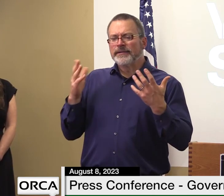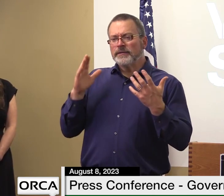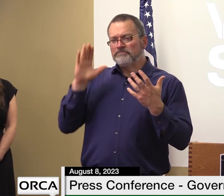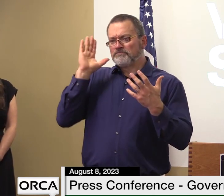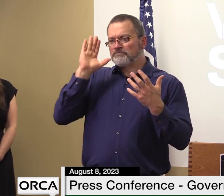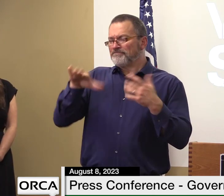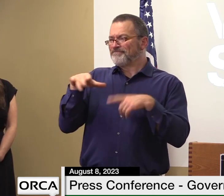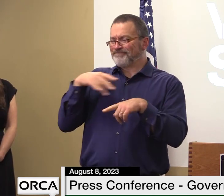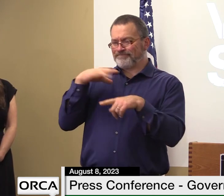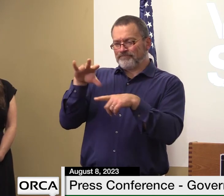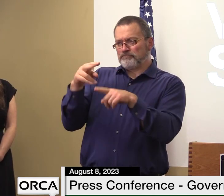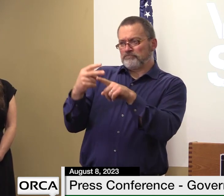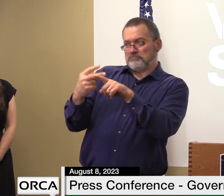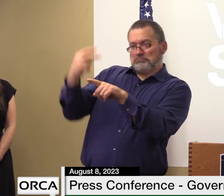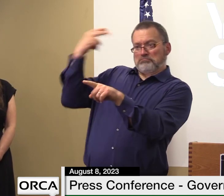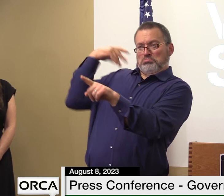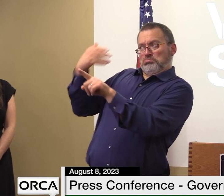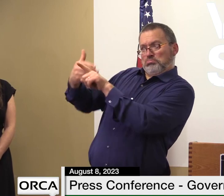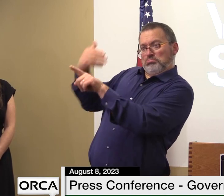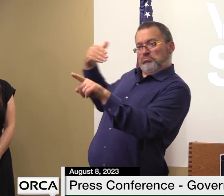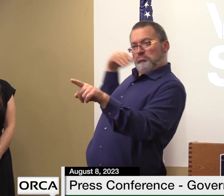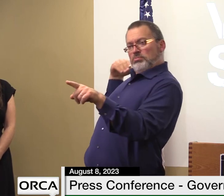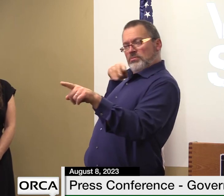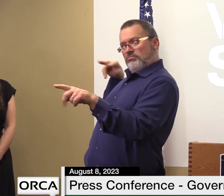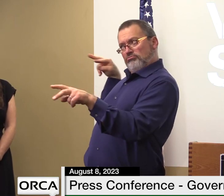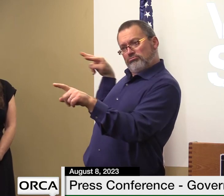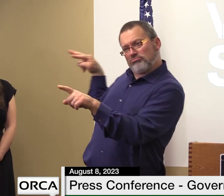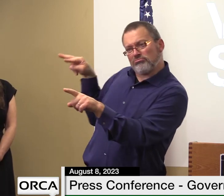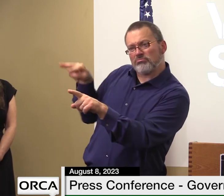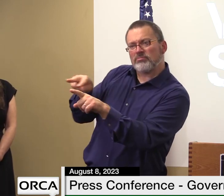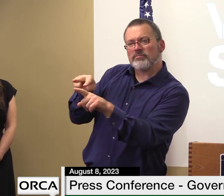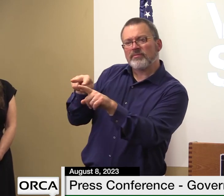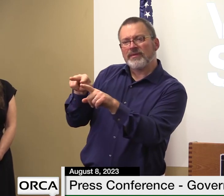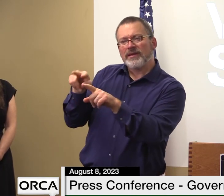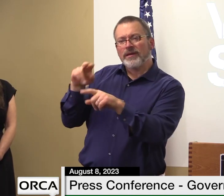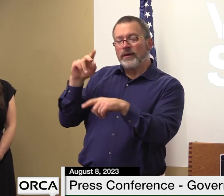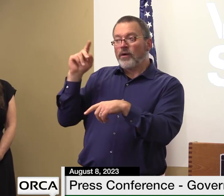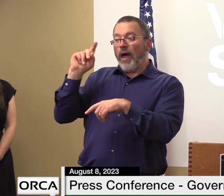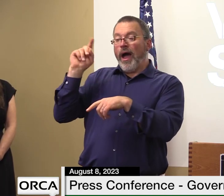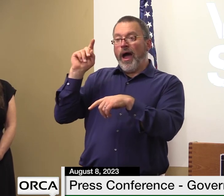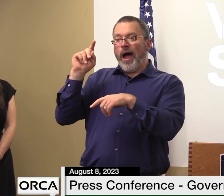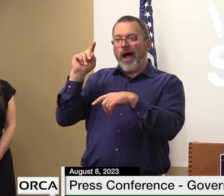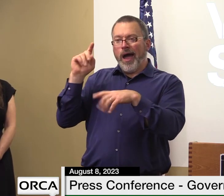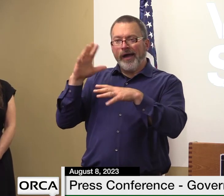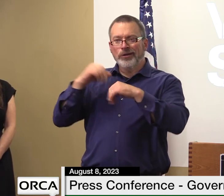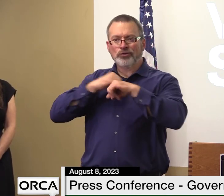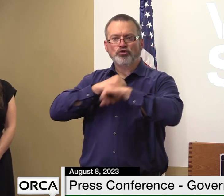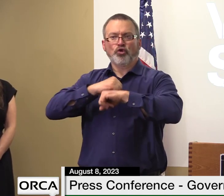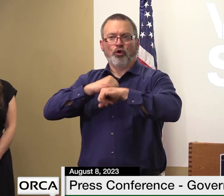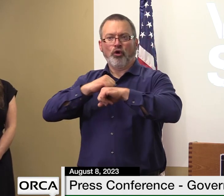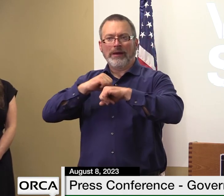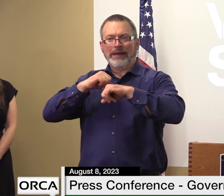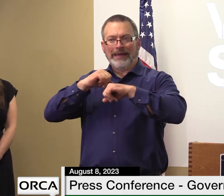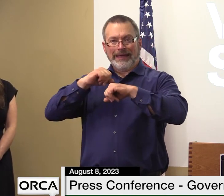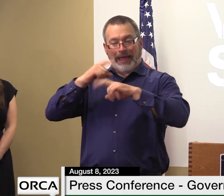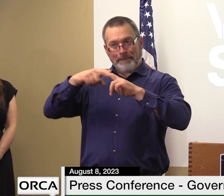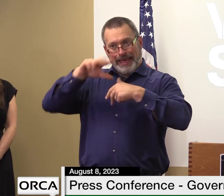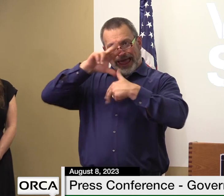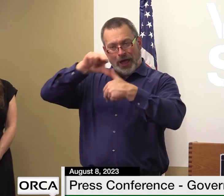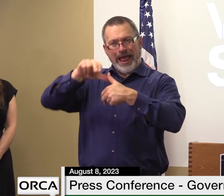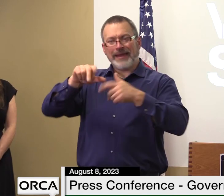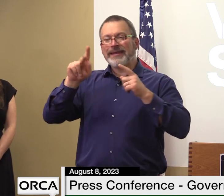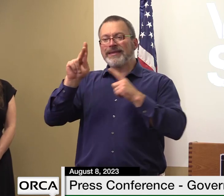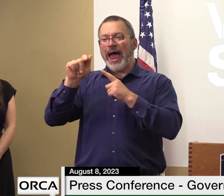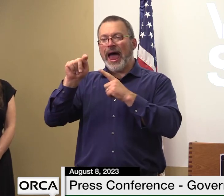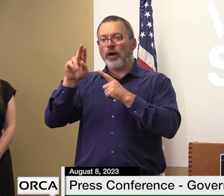certainly since the stand-up of the department of homeland security uh everybody turns to katrina uh as a guideline right a lot of people